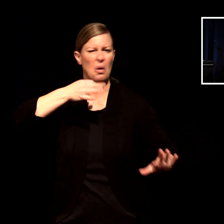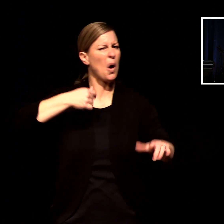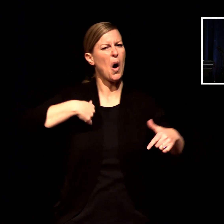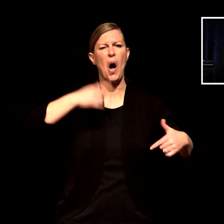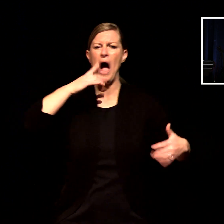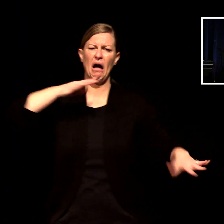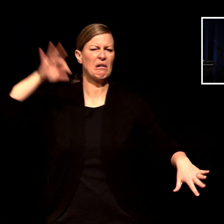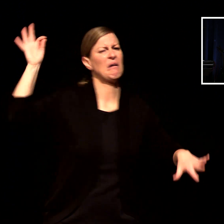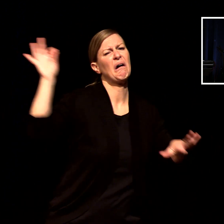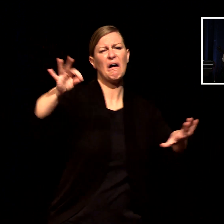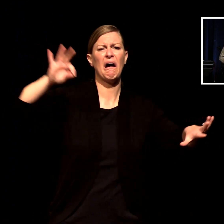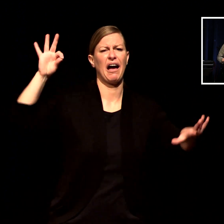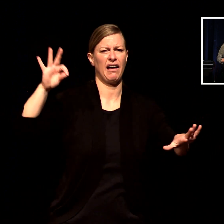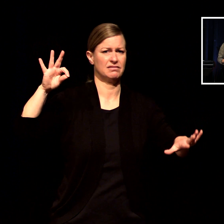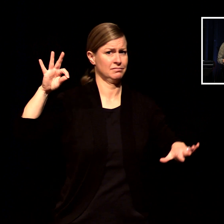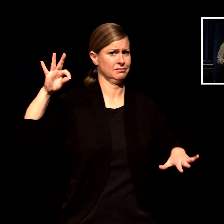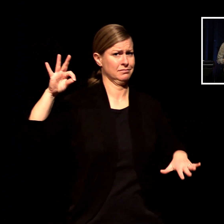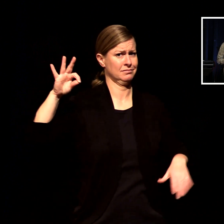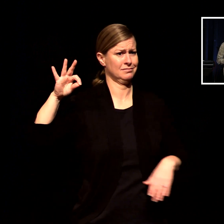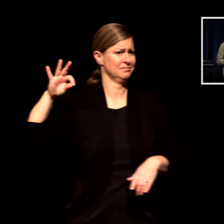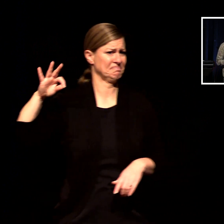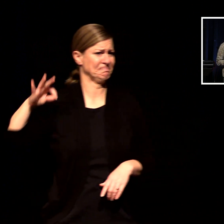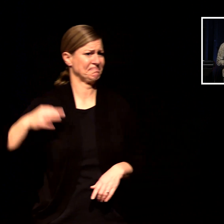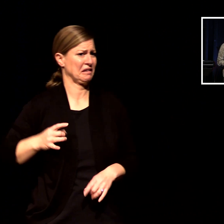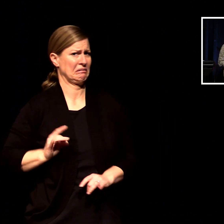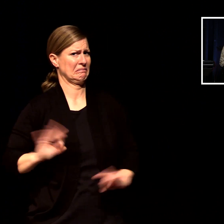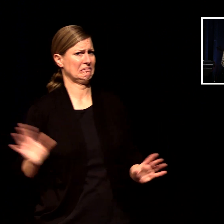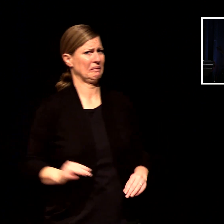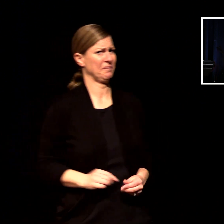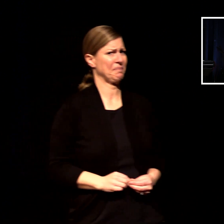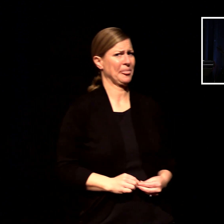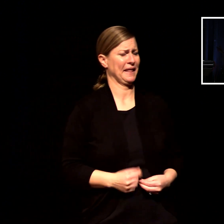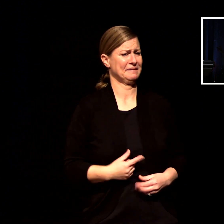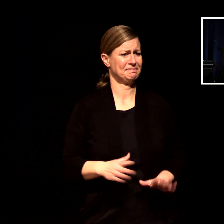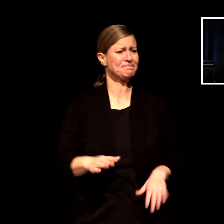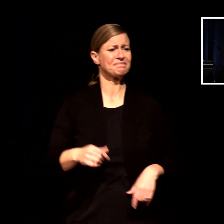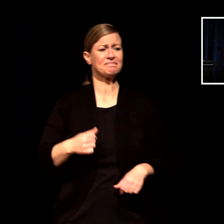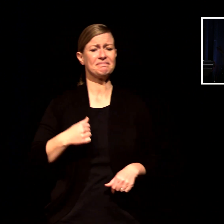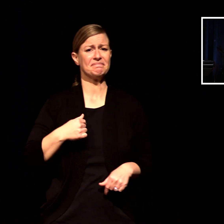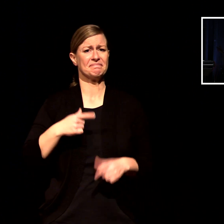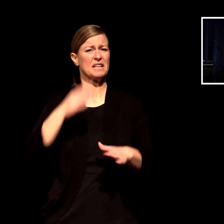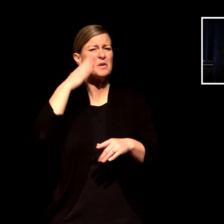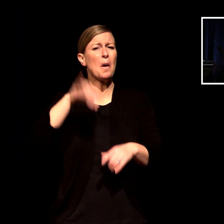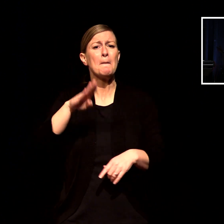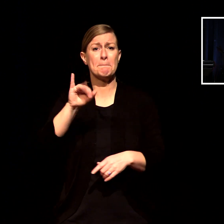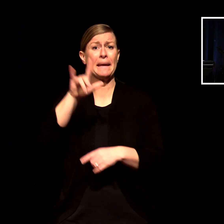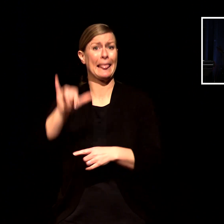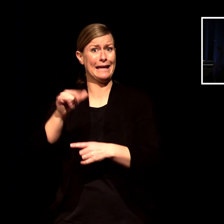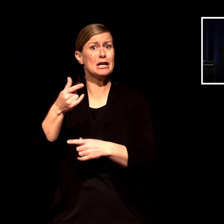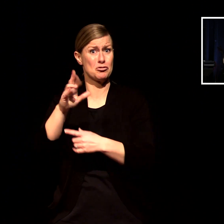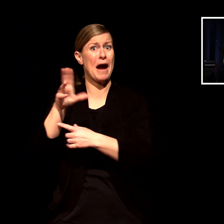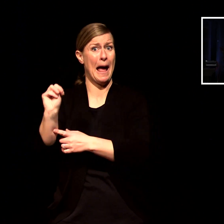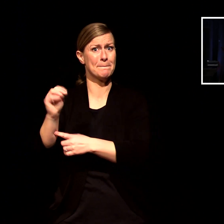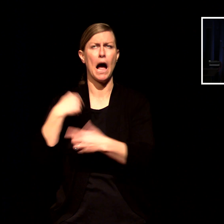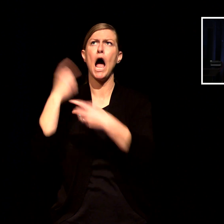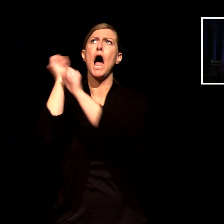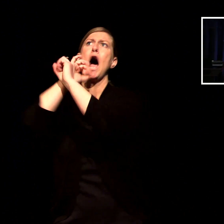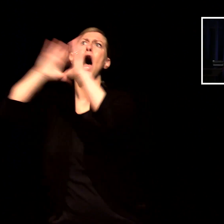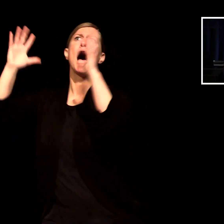um didn't go that way in actuality i was